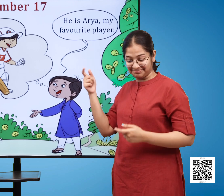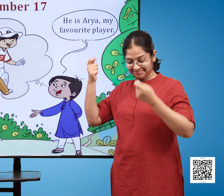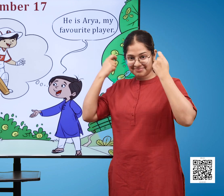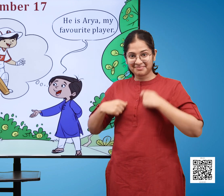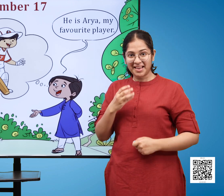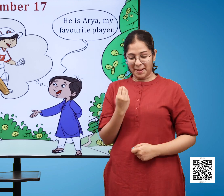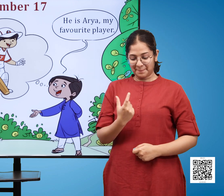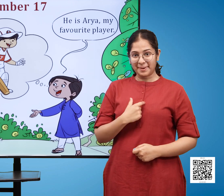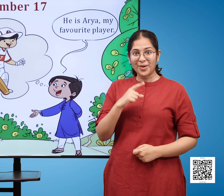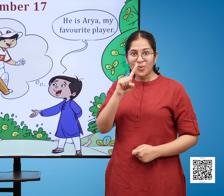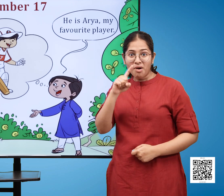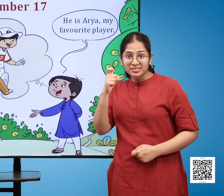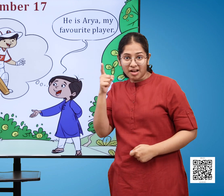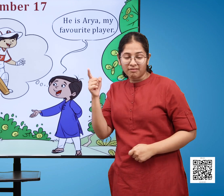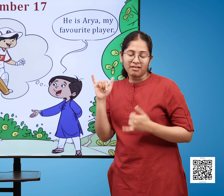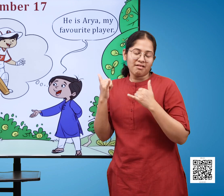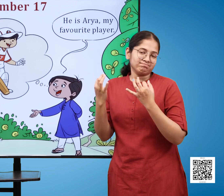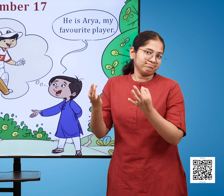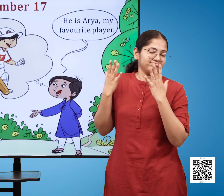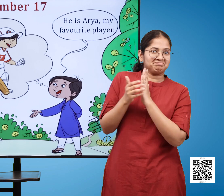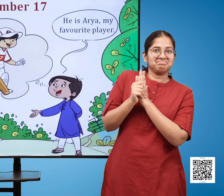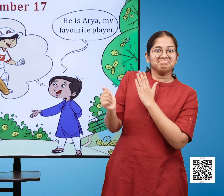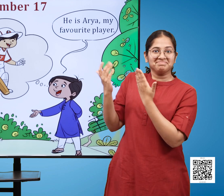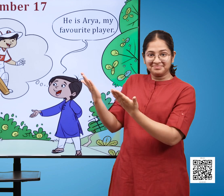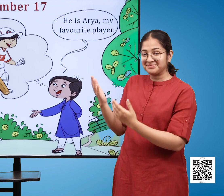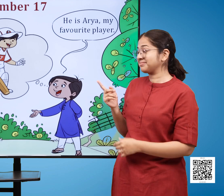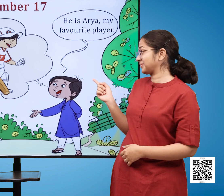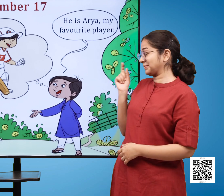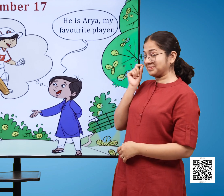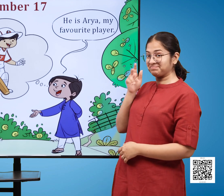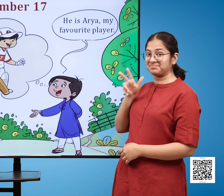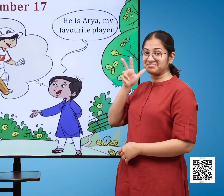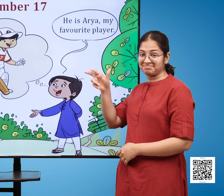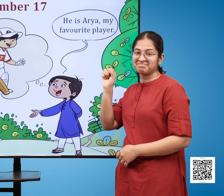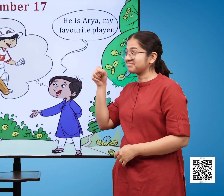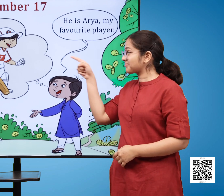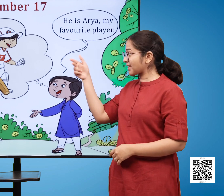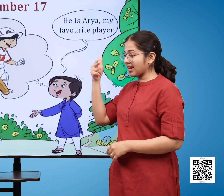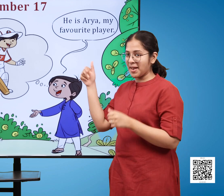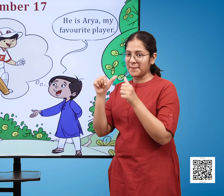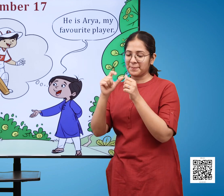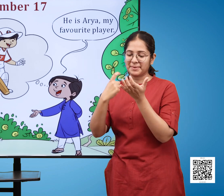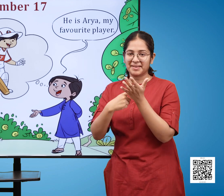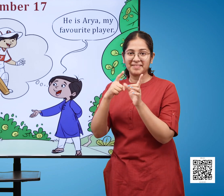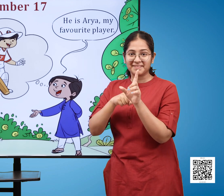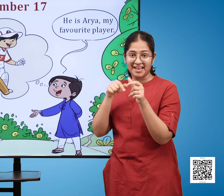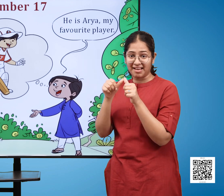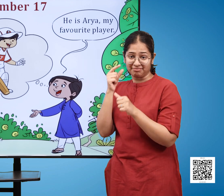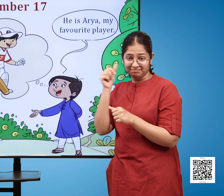the player is wearing jersey number 17 the girl says he is aria my